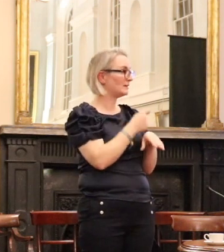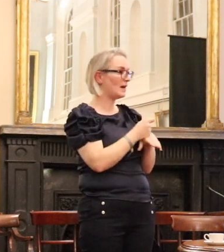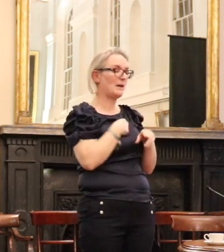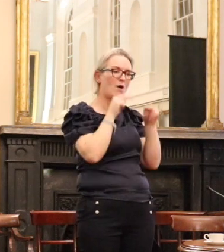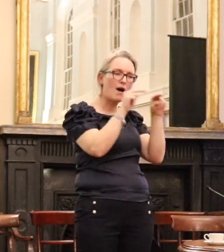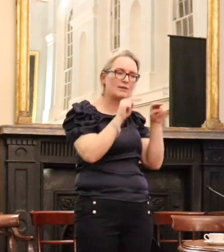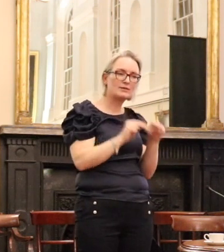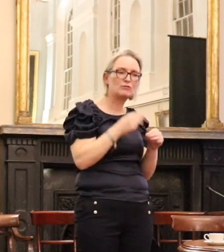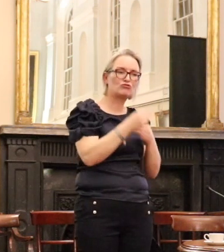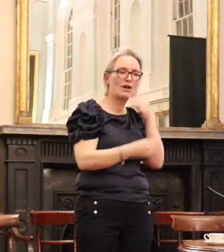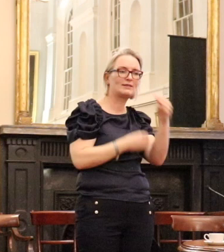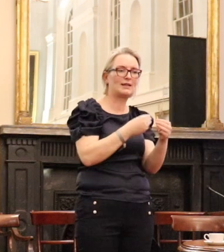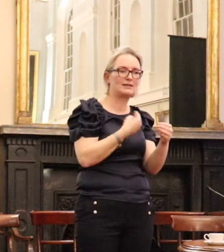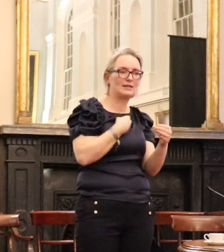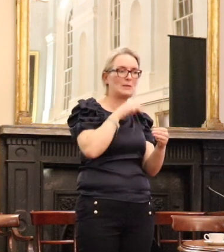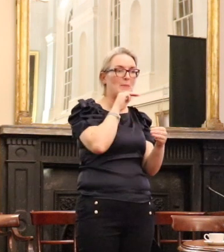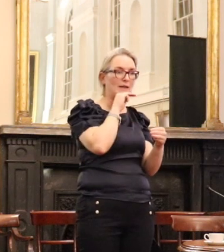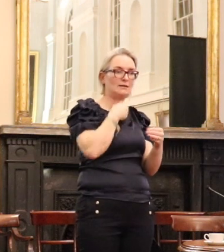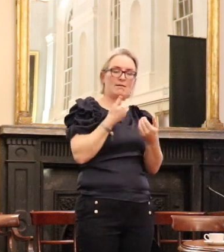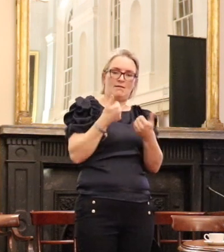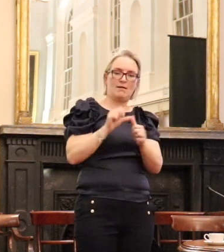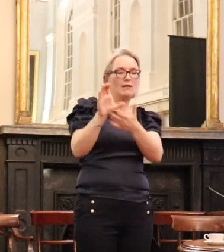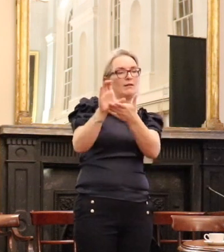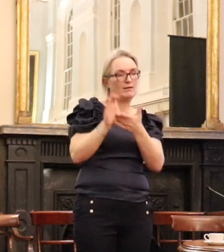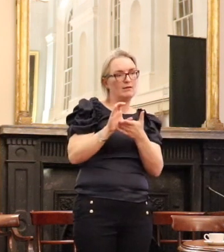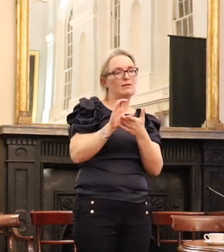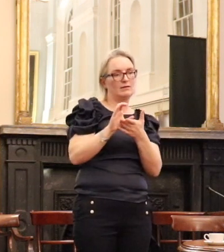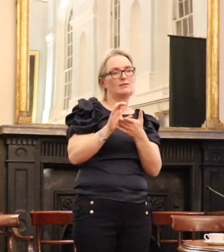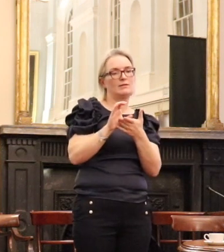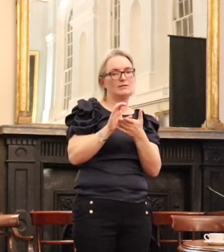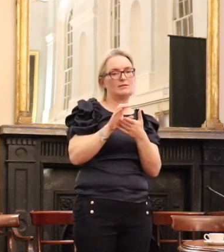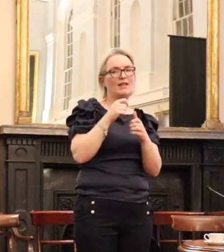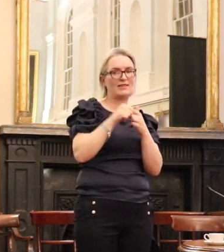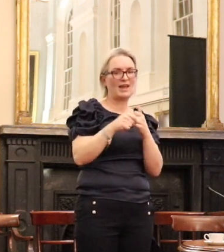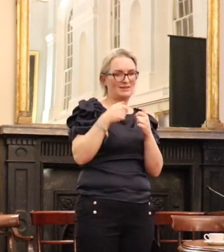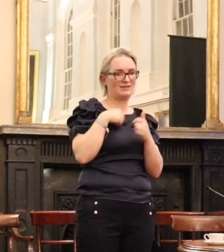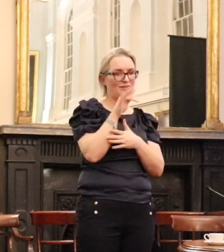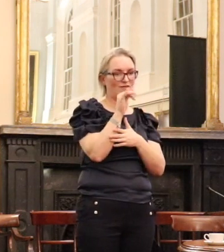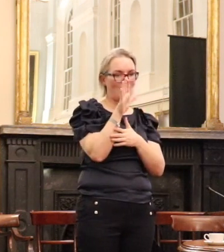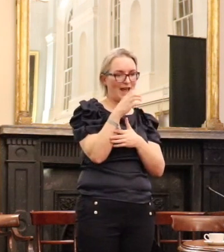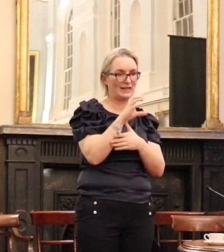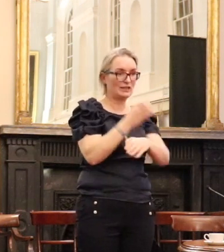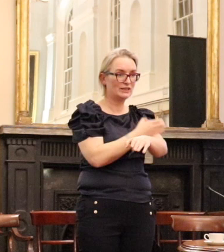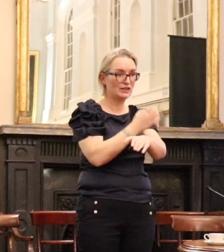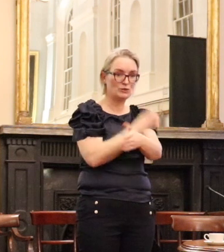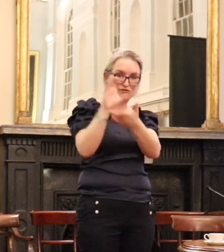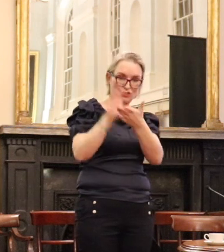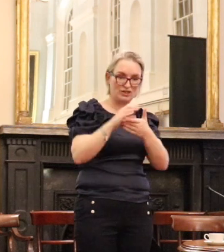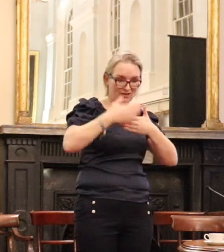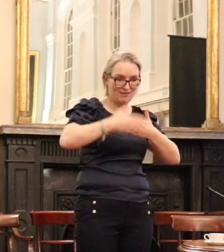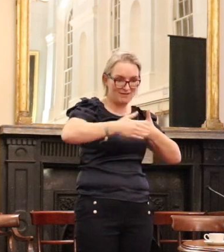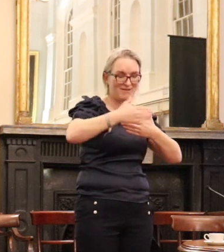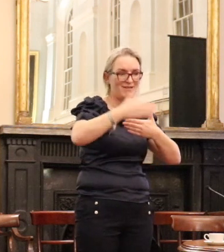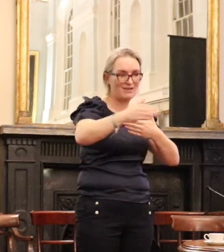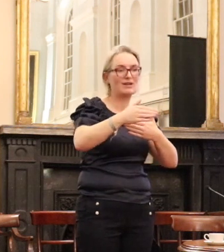auditing process secured funding from Atlantic Rival to the point where it ceased. And it ceased because Chuck Feeney